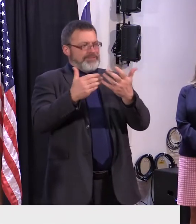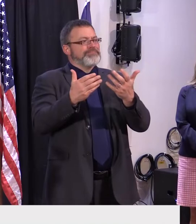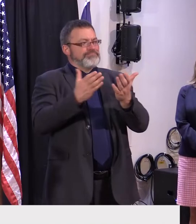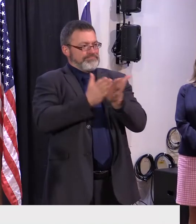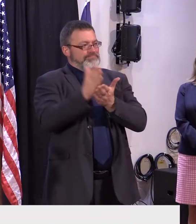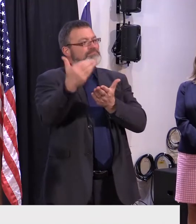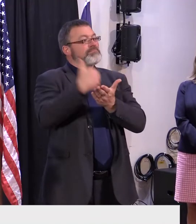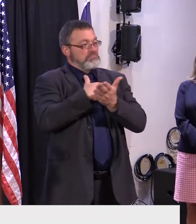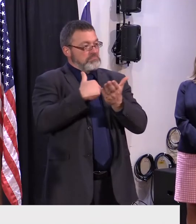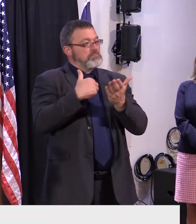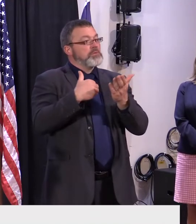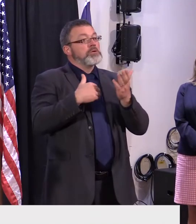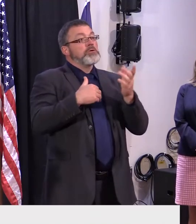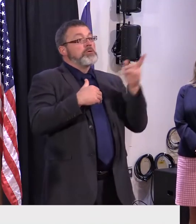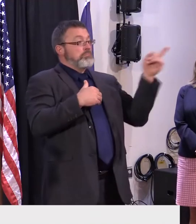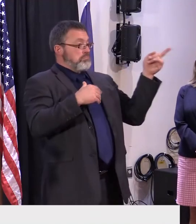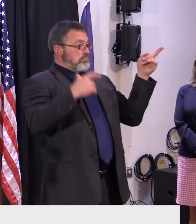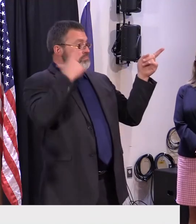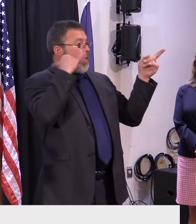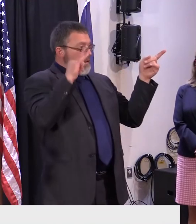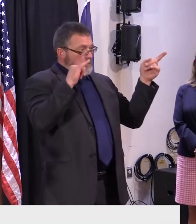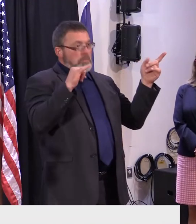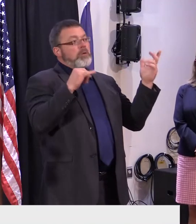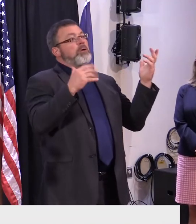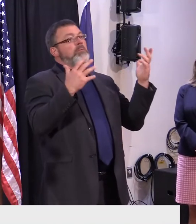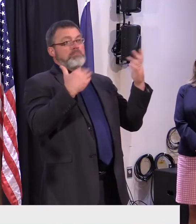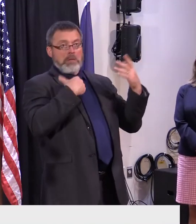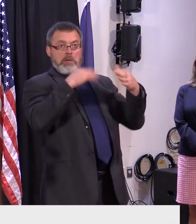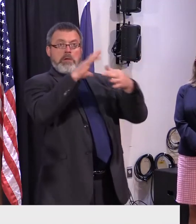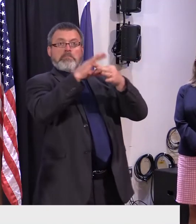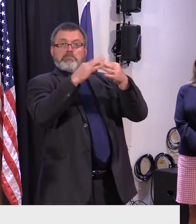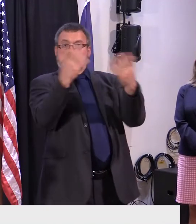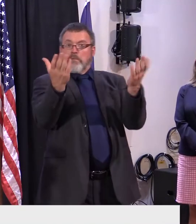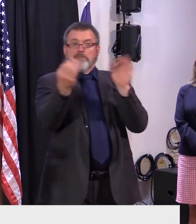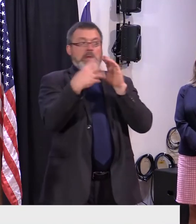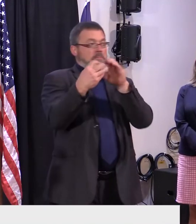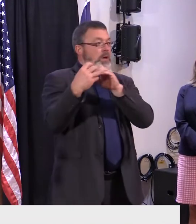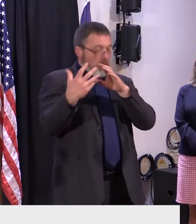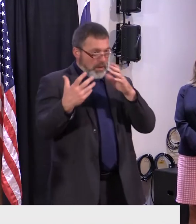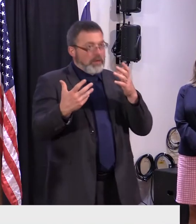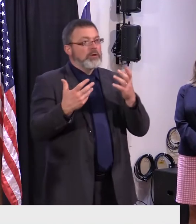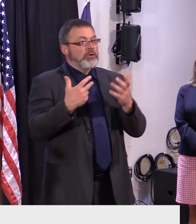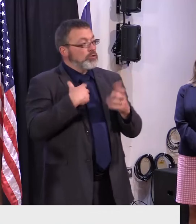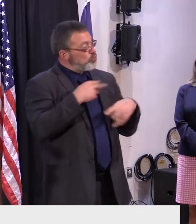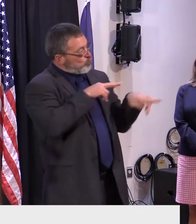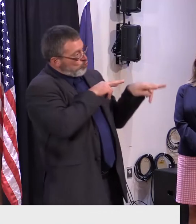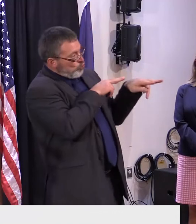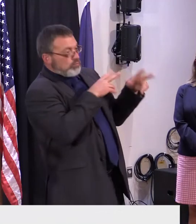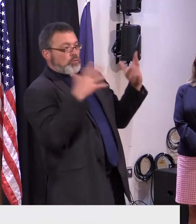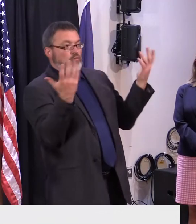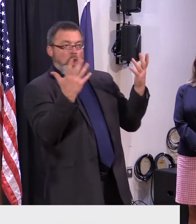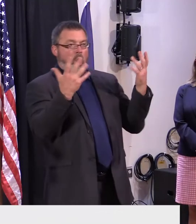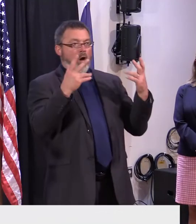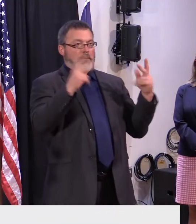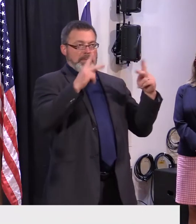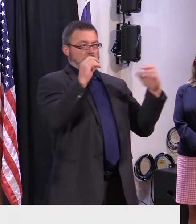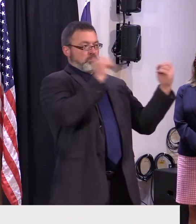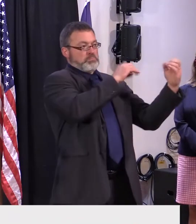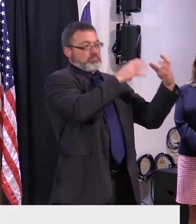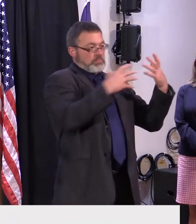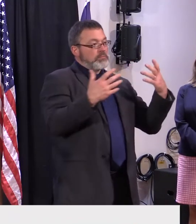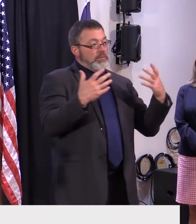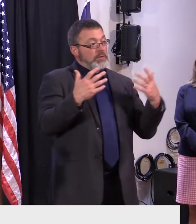uh and look forward to hearing what people have to say but uh but again if you think about how far we've come